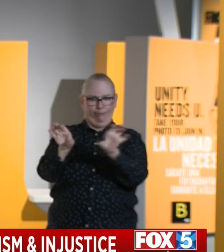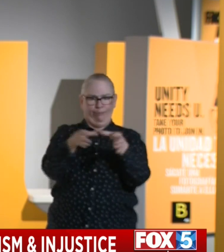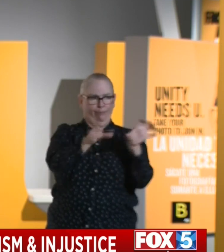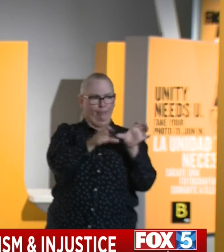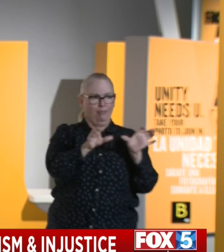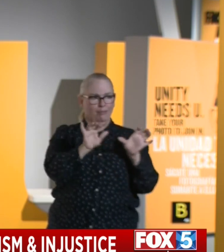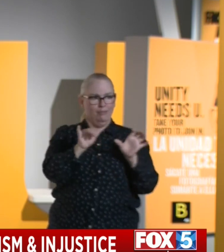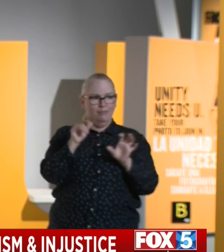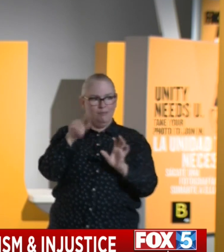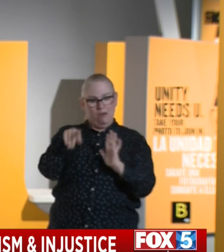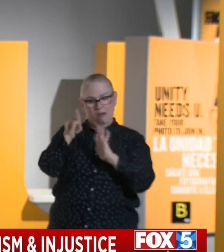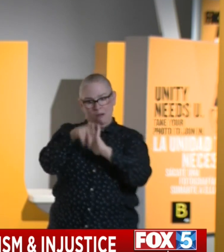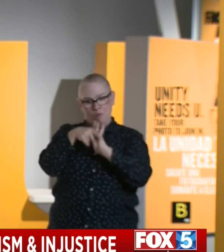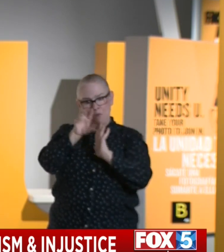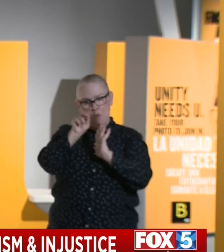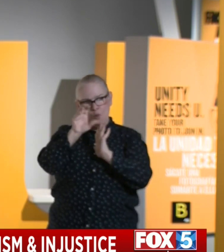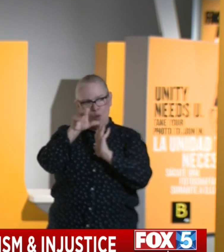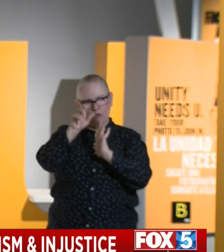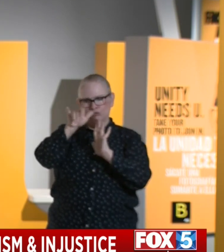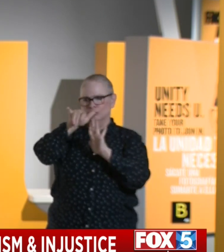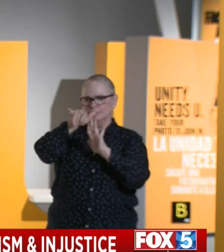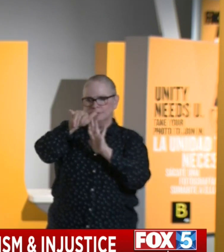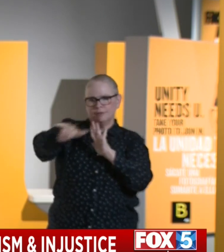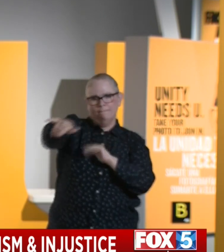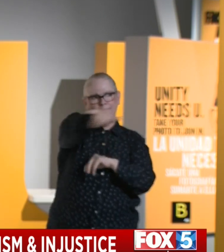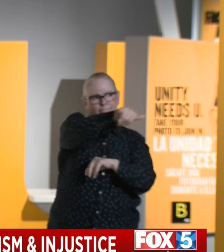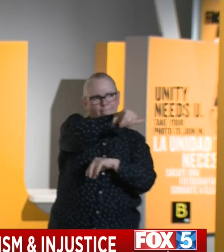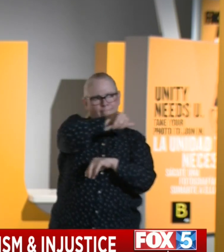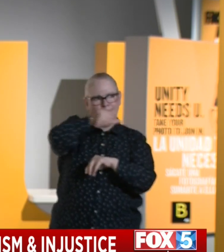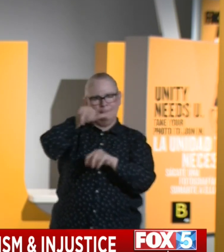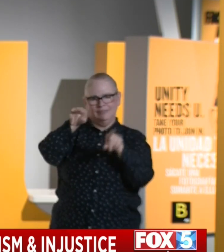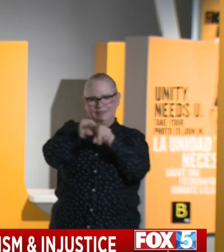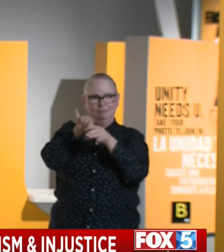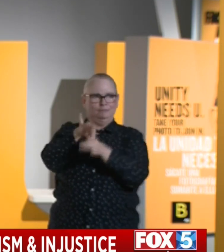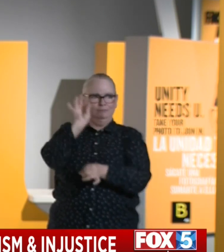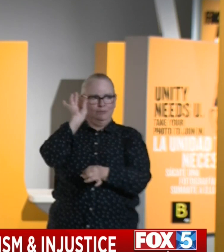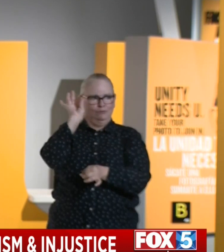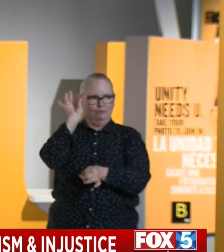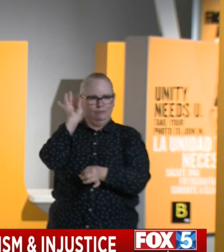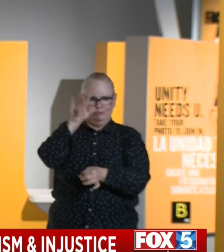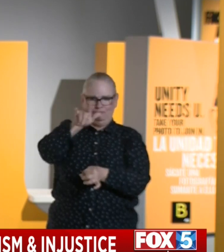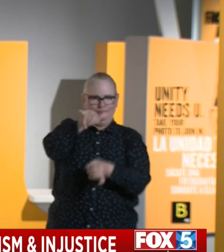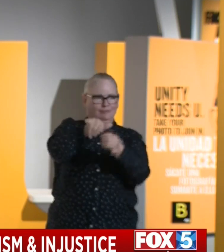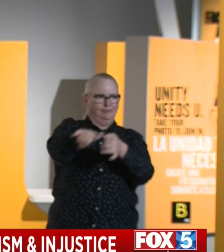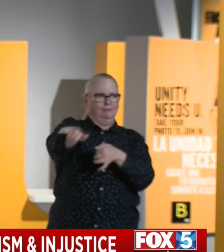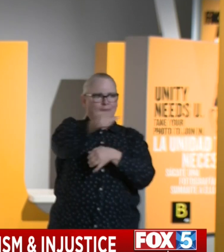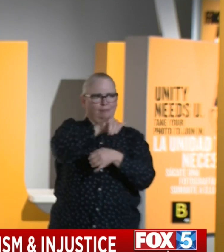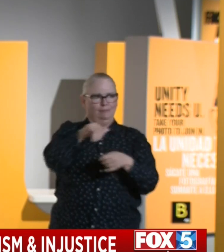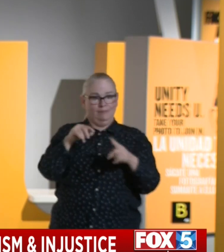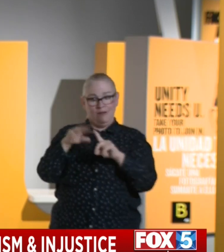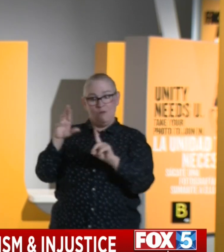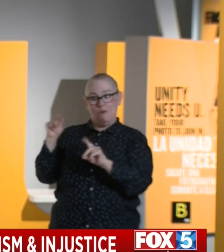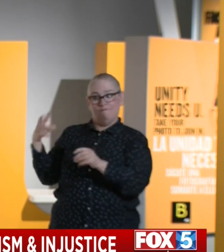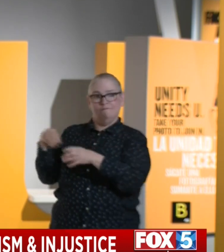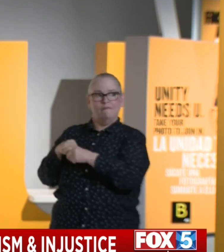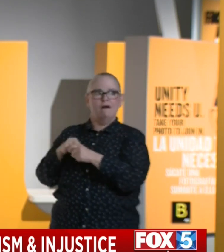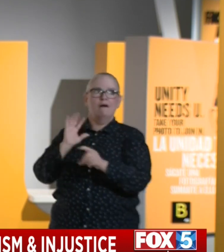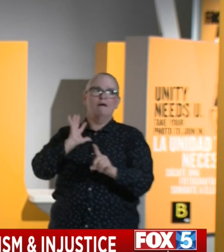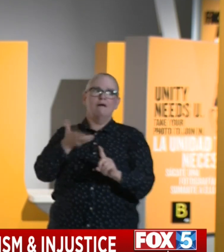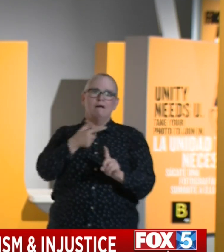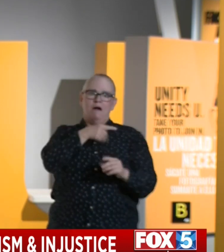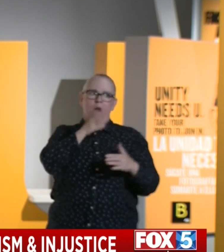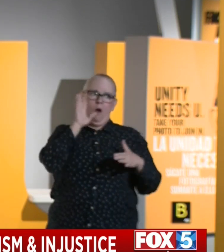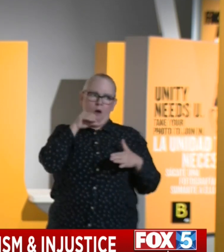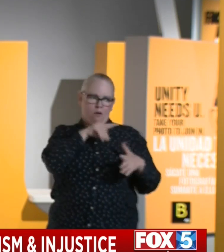as a collective cause in the spirit of what I think brings Ron to the forefront of leadership is that recognition.